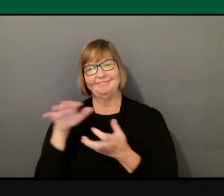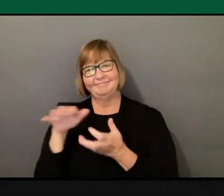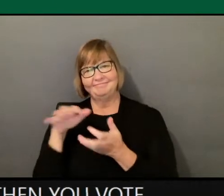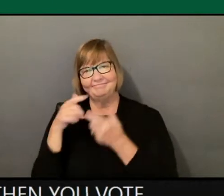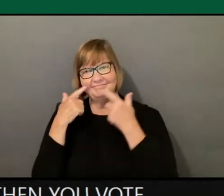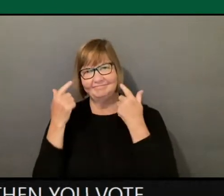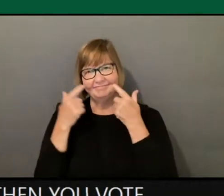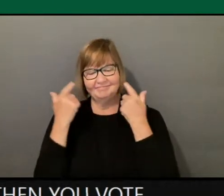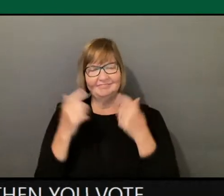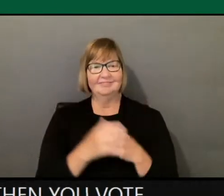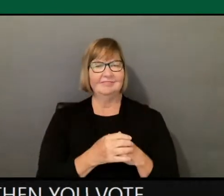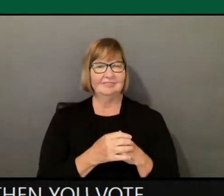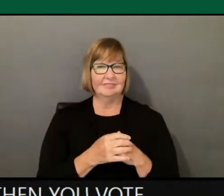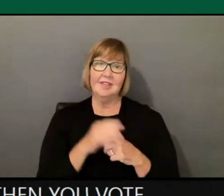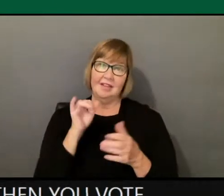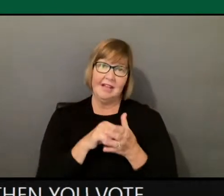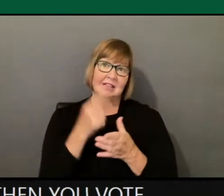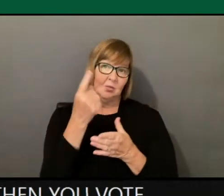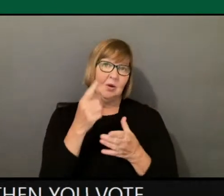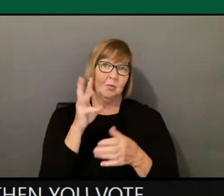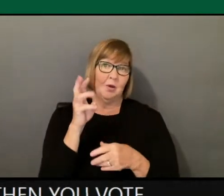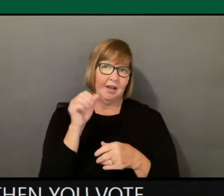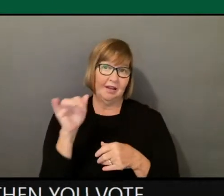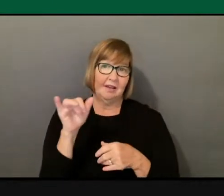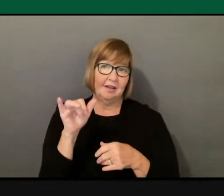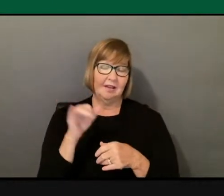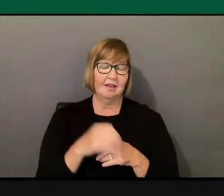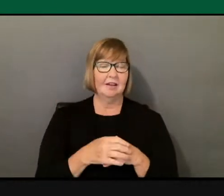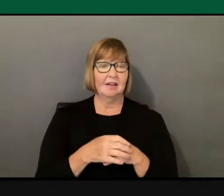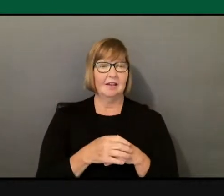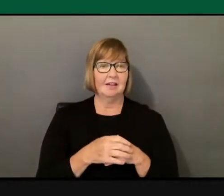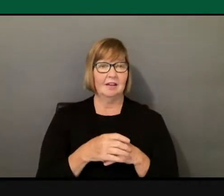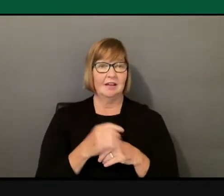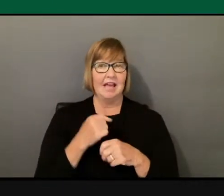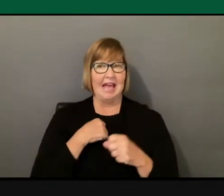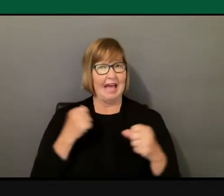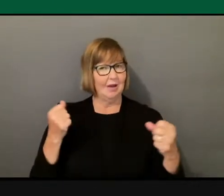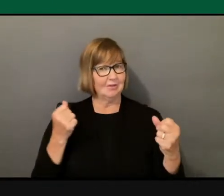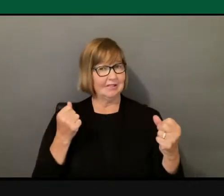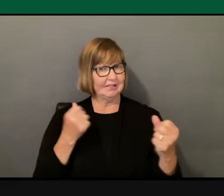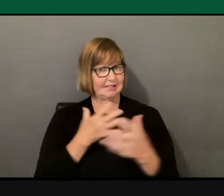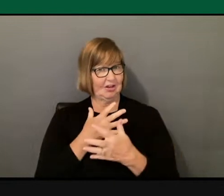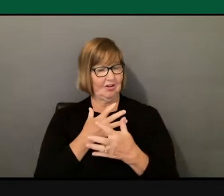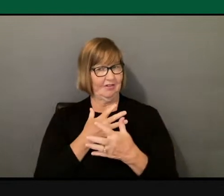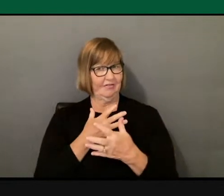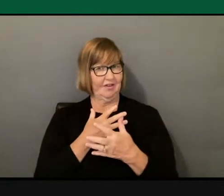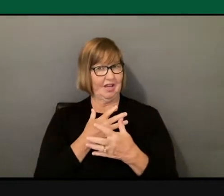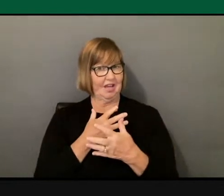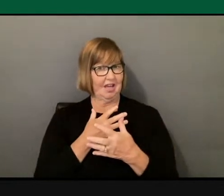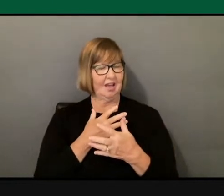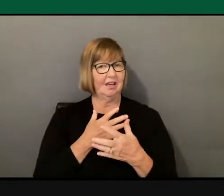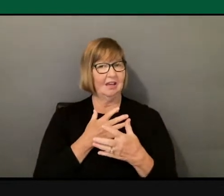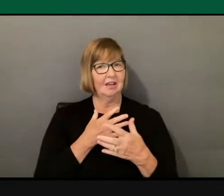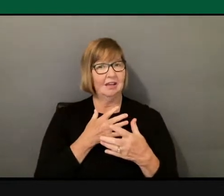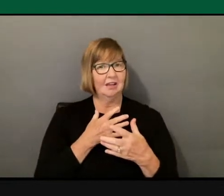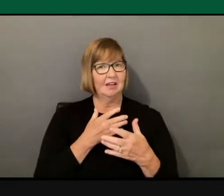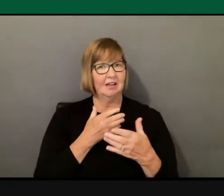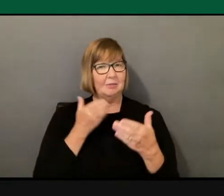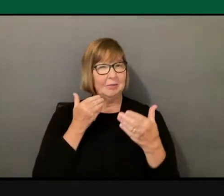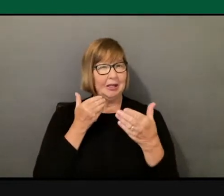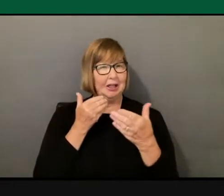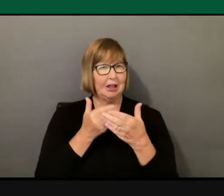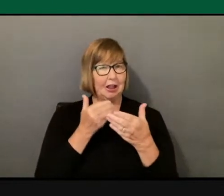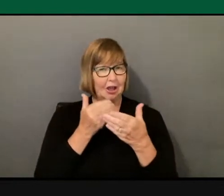one way to do it. I was terrified going into last night. I was so prepared to be devastated